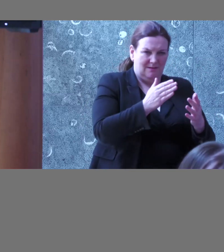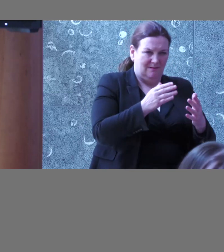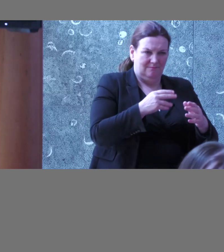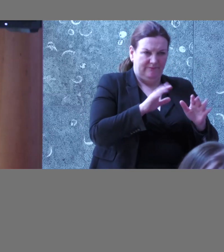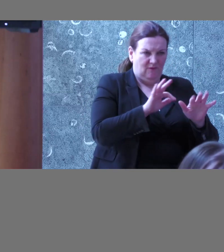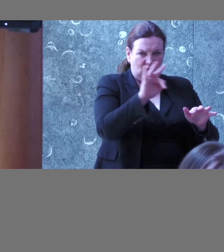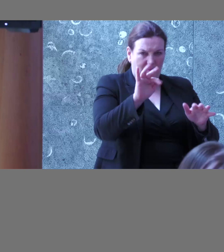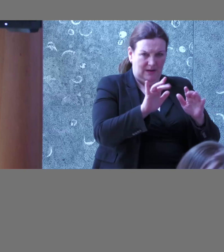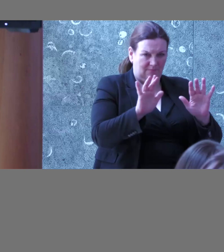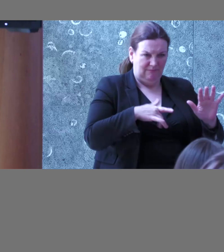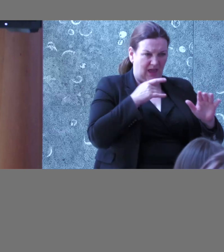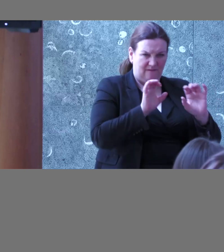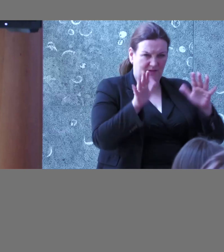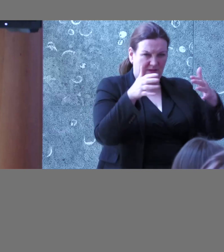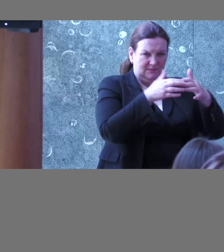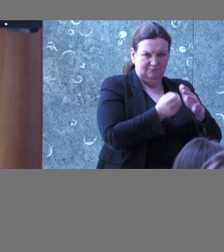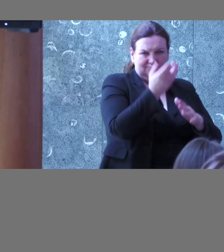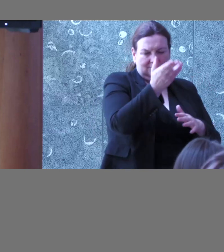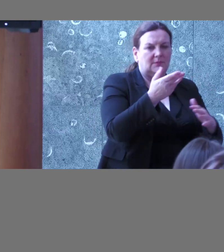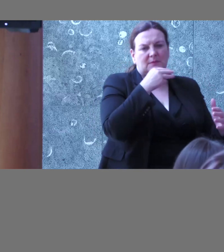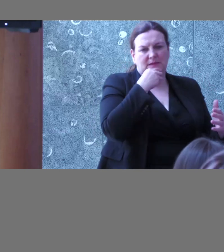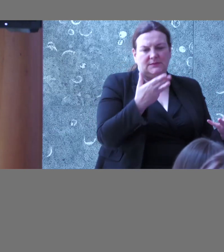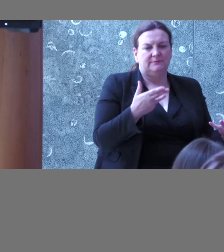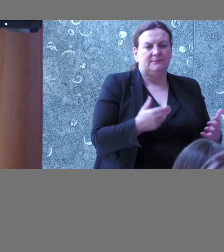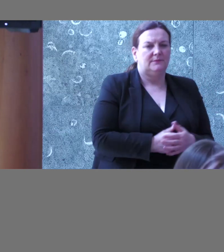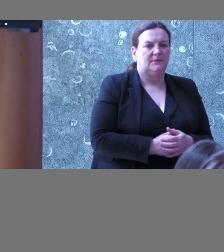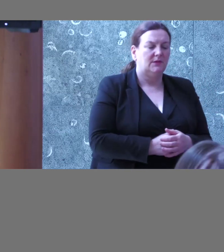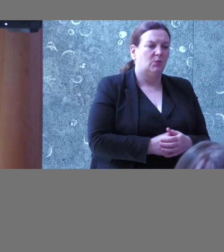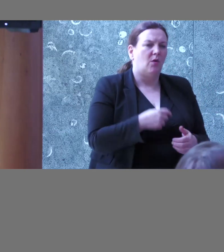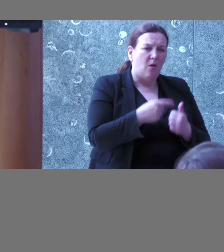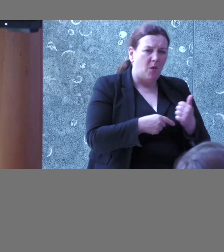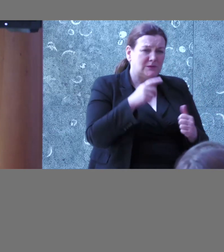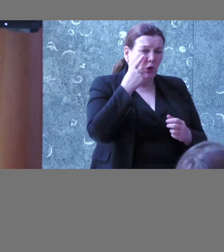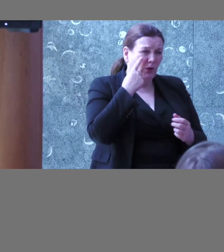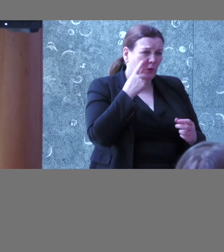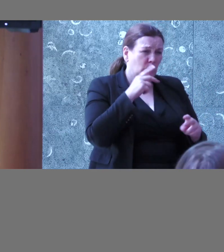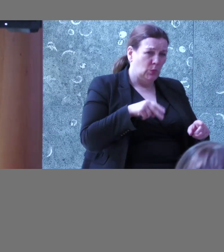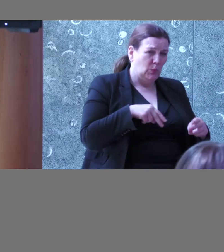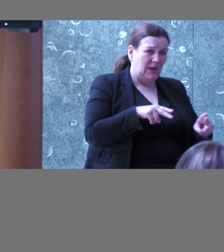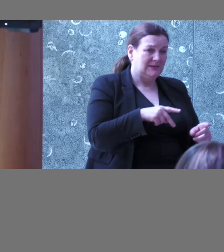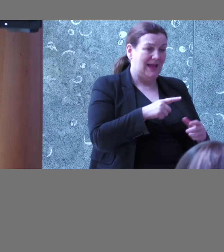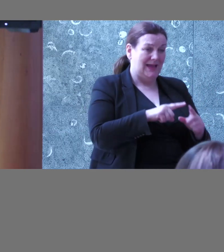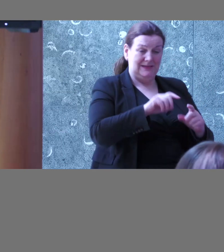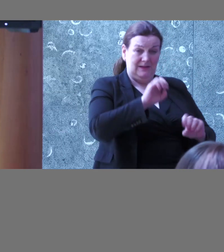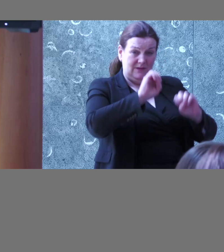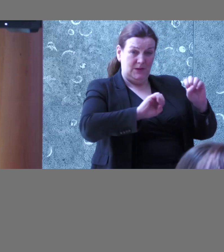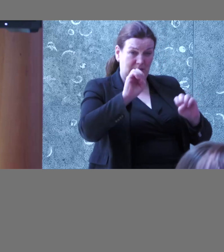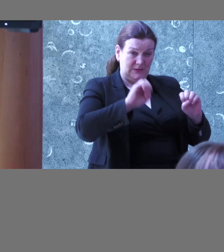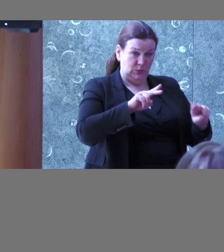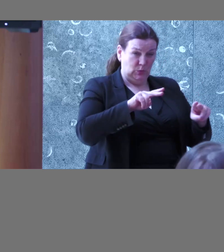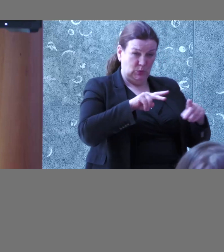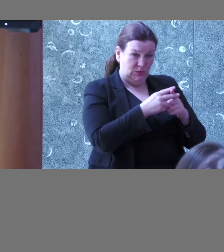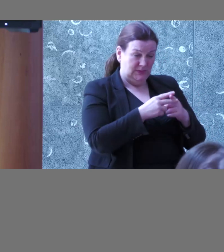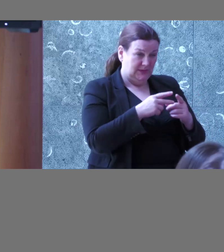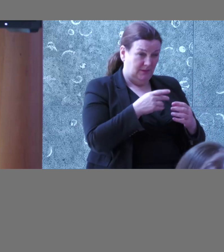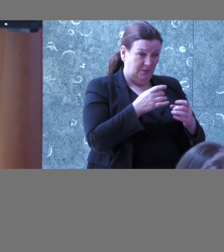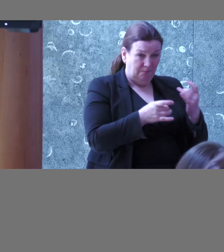so yeah there's a huge amount of focus from our for ourselves and turning and always looking at new ways and honestly always evaluating these new tools as they come out as well and as